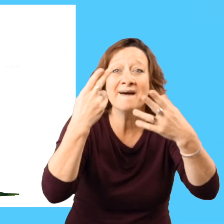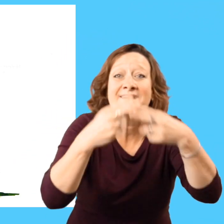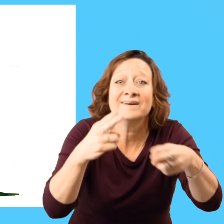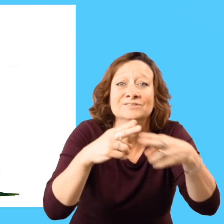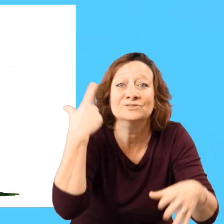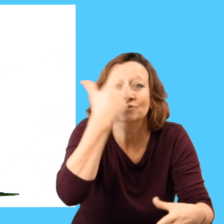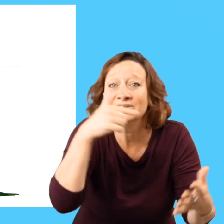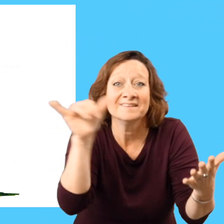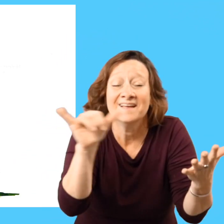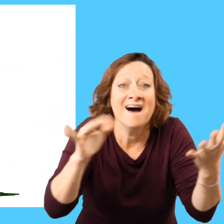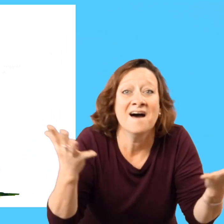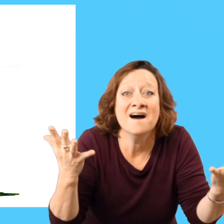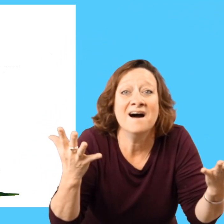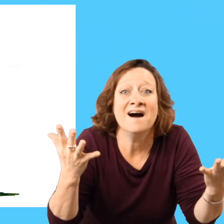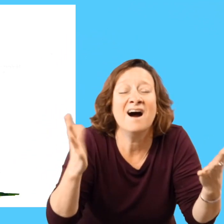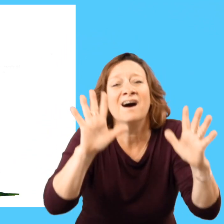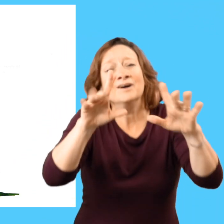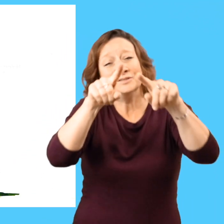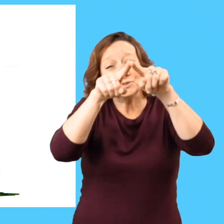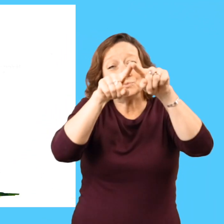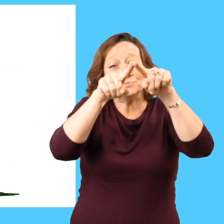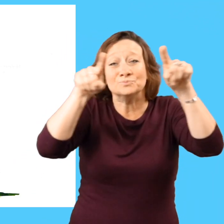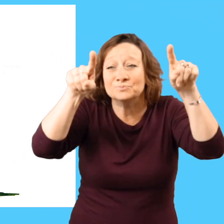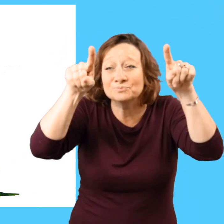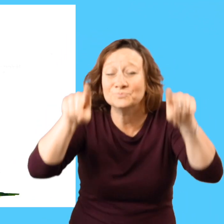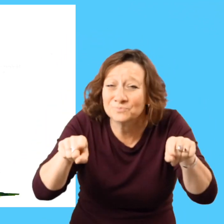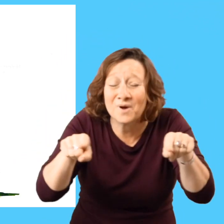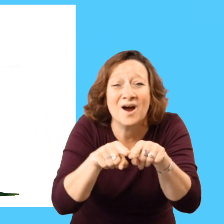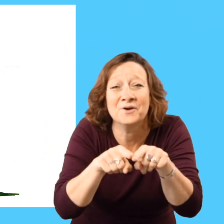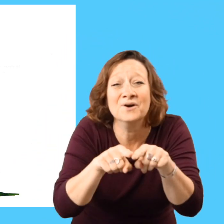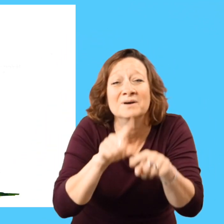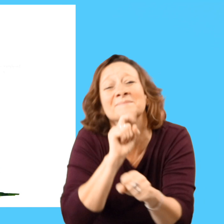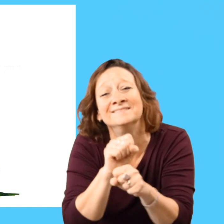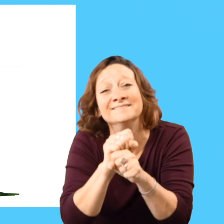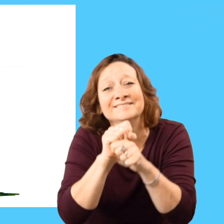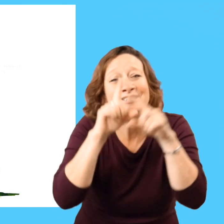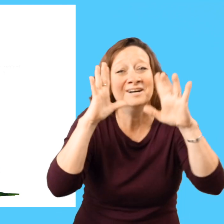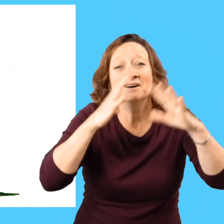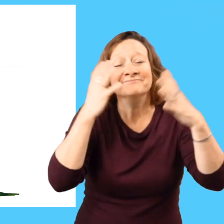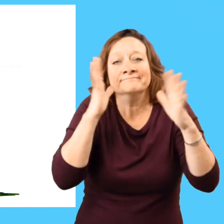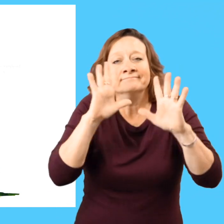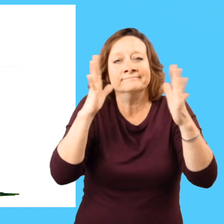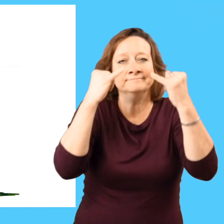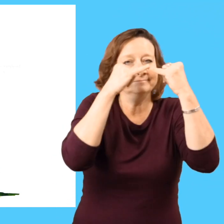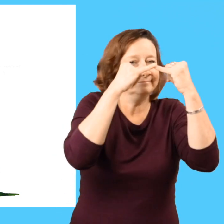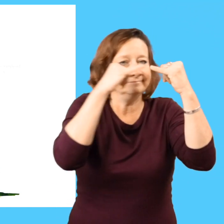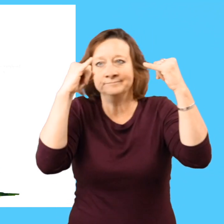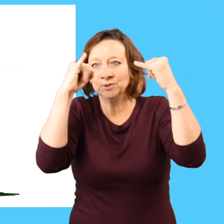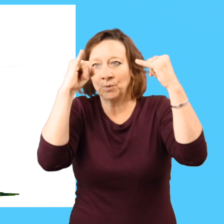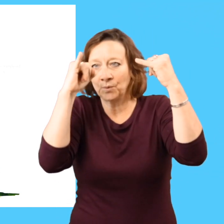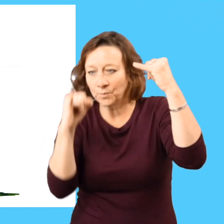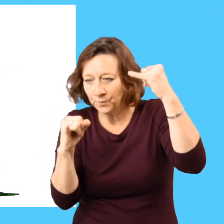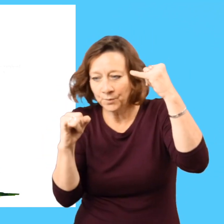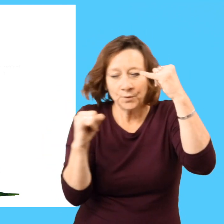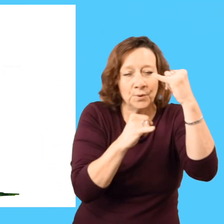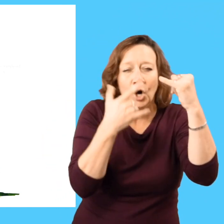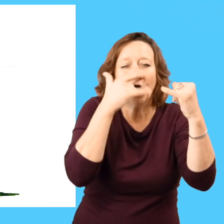did the egg look like? Before them lay a square egg. Each side was straight